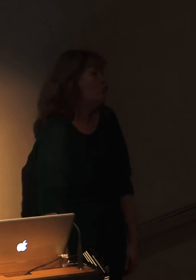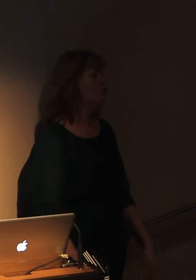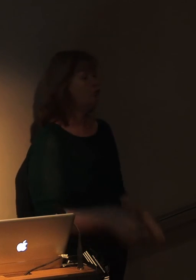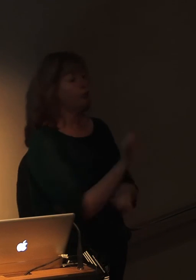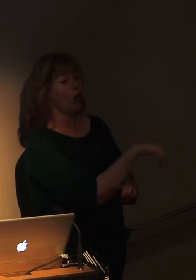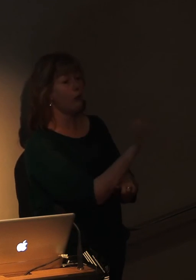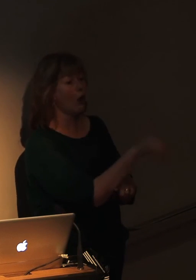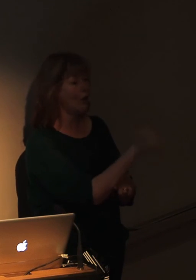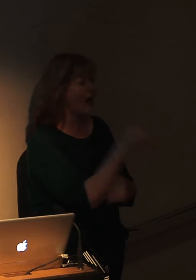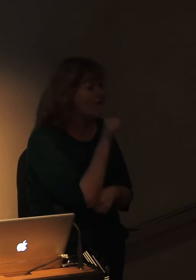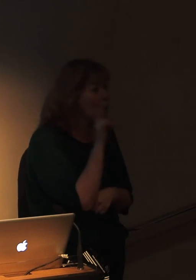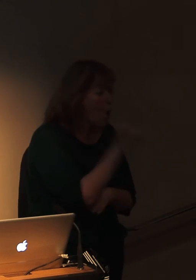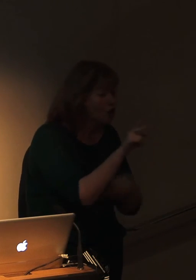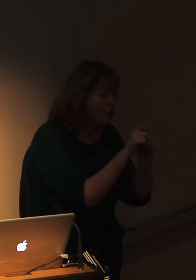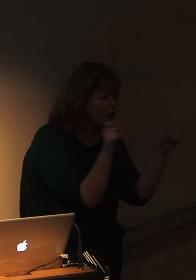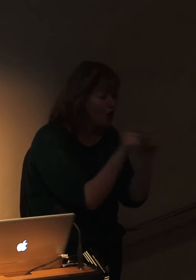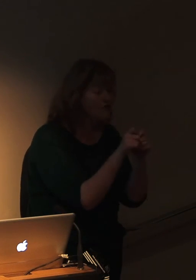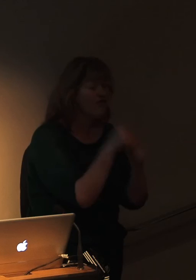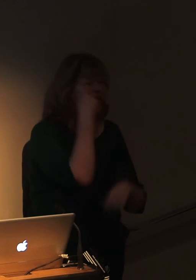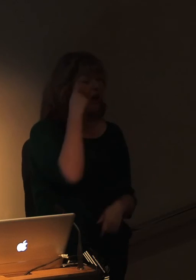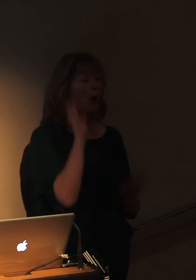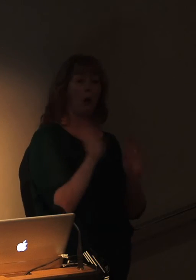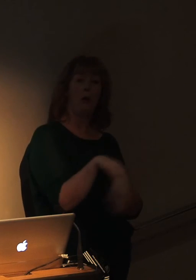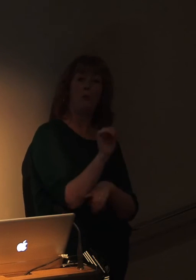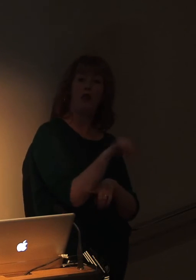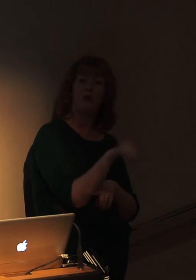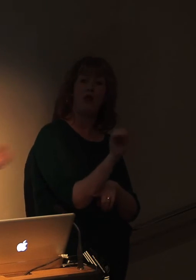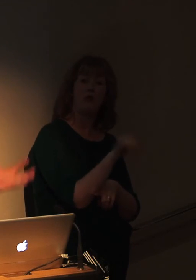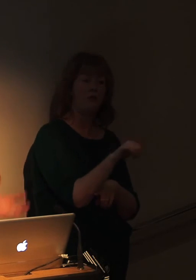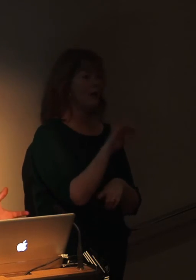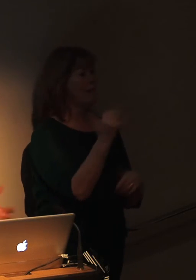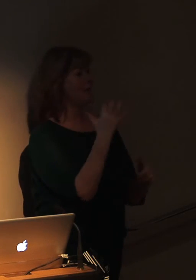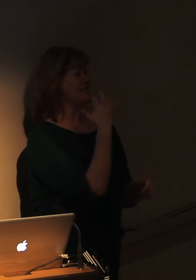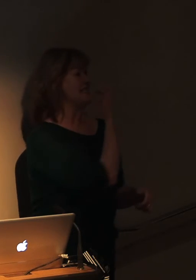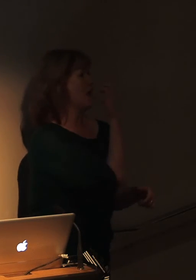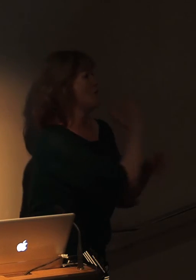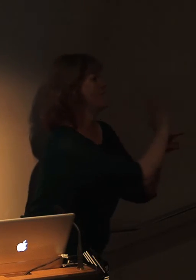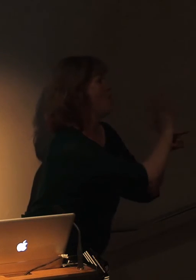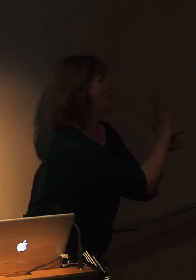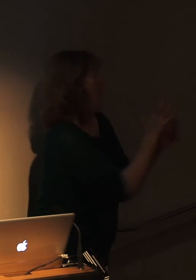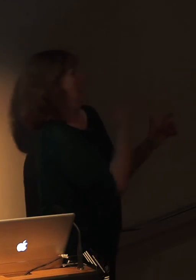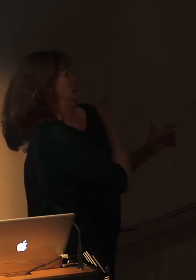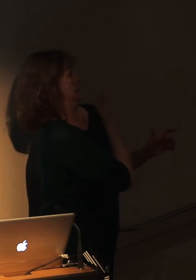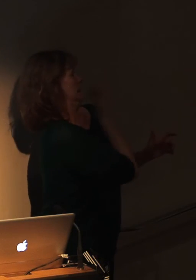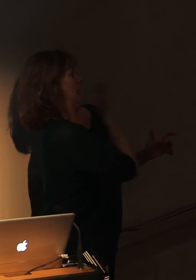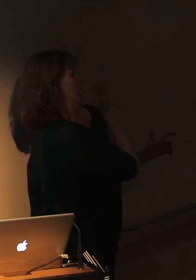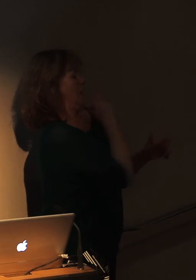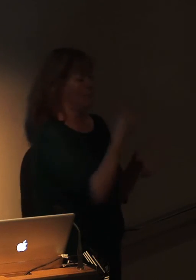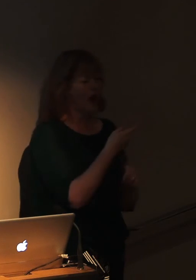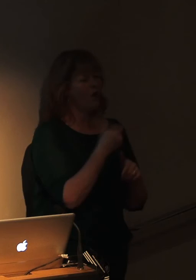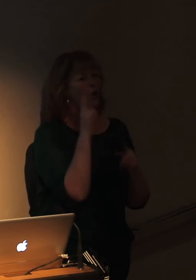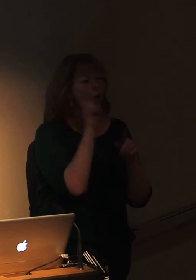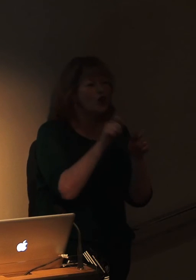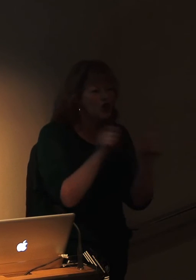by what you're seeing and a lot of us are regularly, we can watch a scary film and be afraid. But we can watch the news and not feel sad or feel